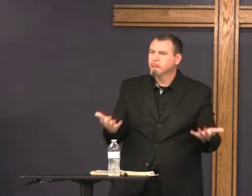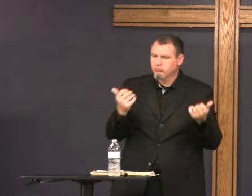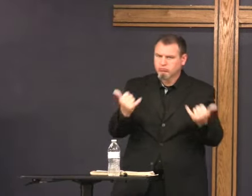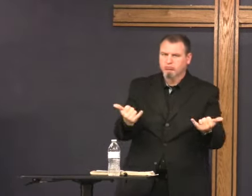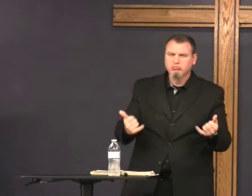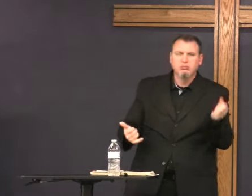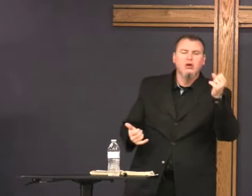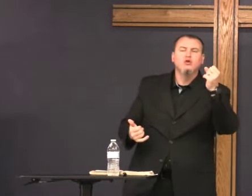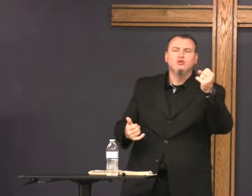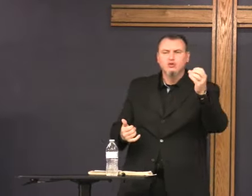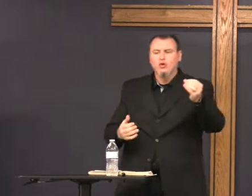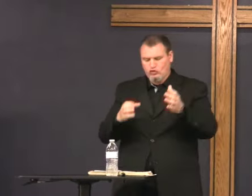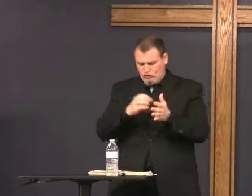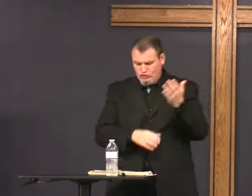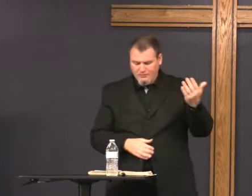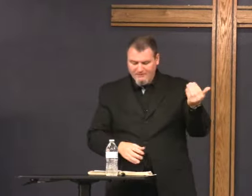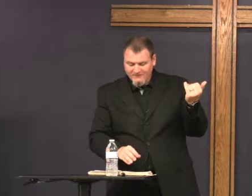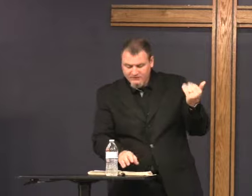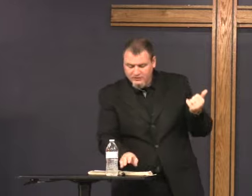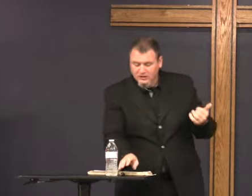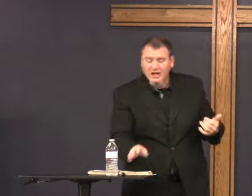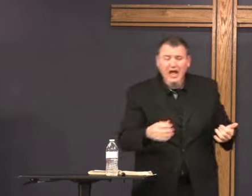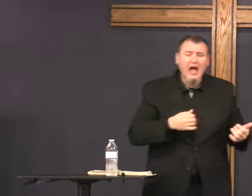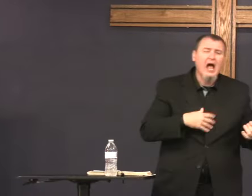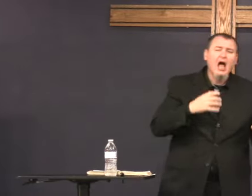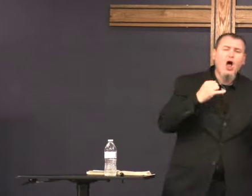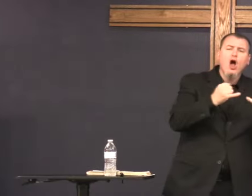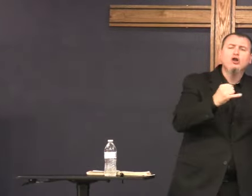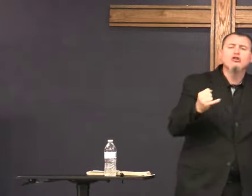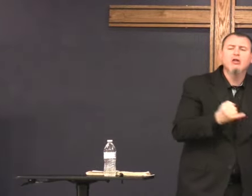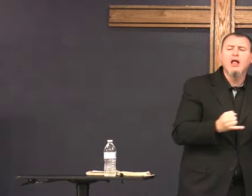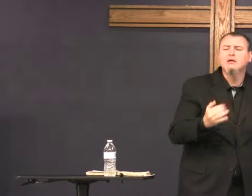So, come on. Chapter 15.